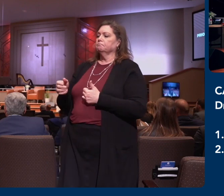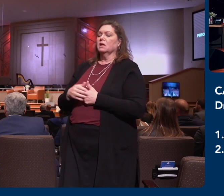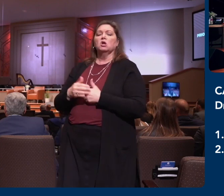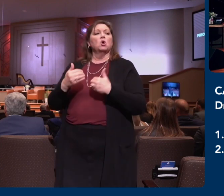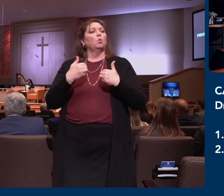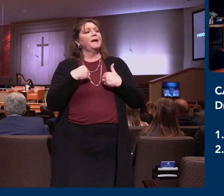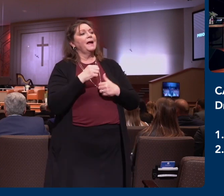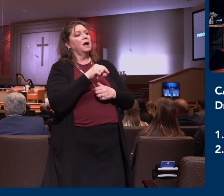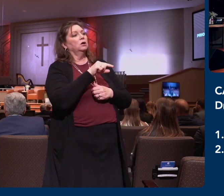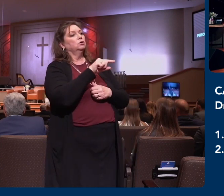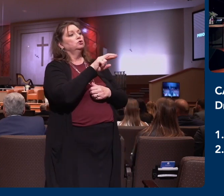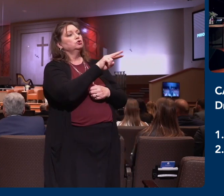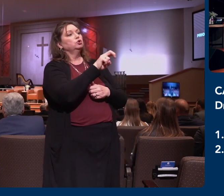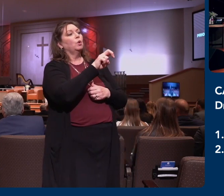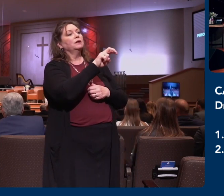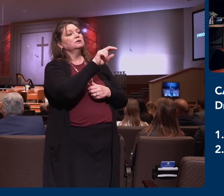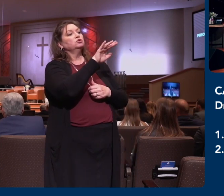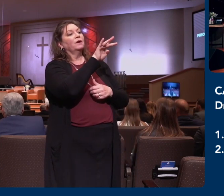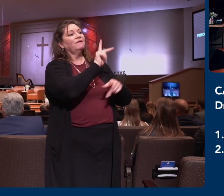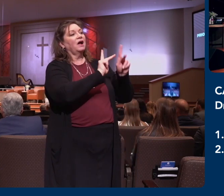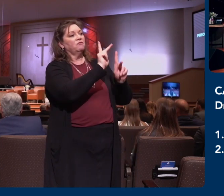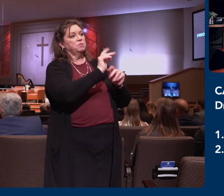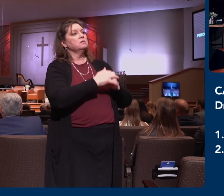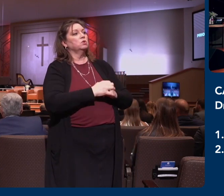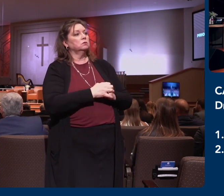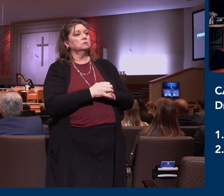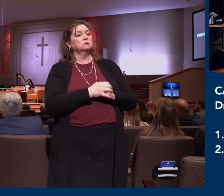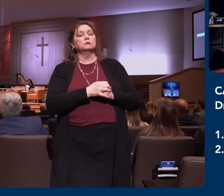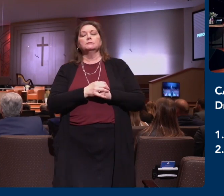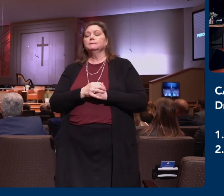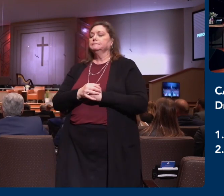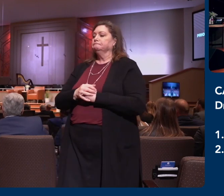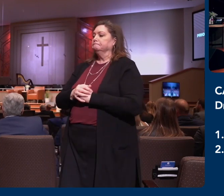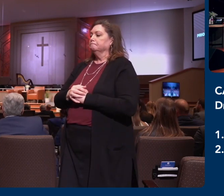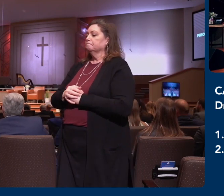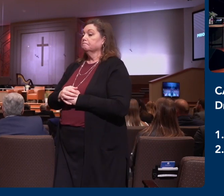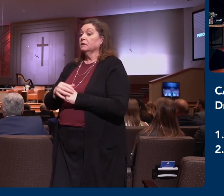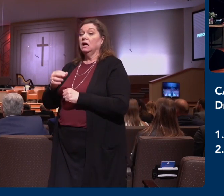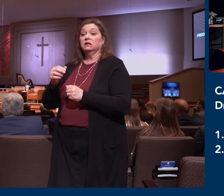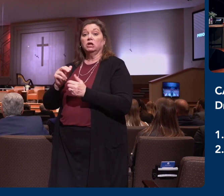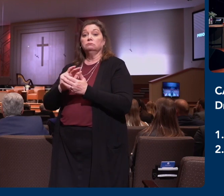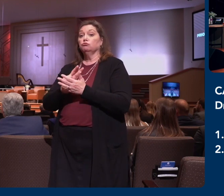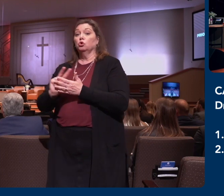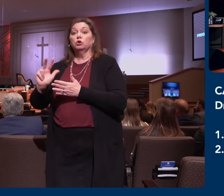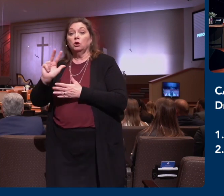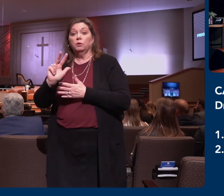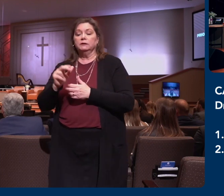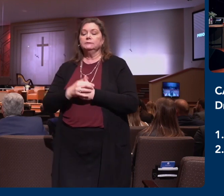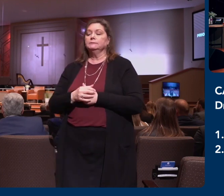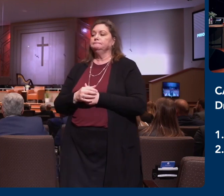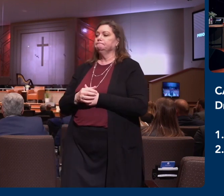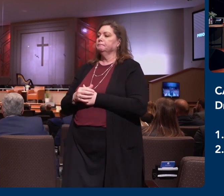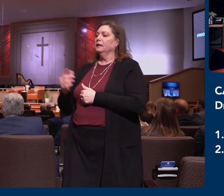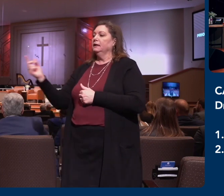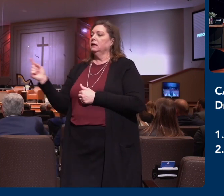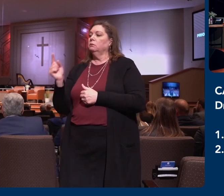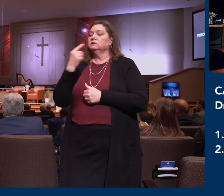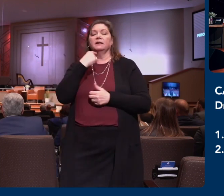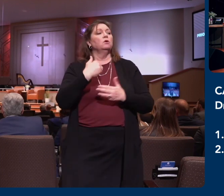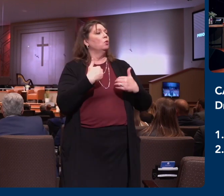people in church here this week. We didn't go the other way. And next week, the third week come by, Pastor, had, you know, 230 people in the church today.